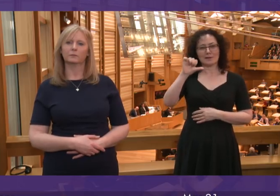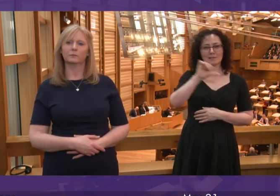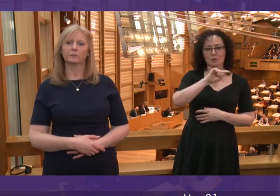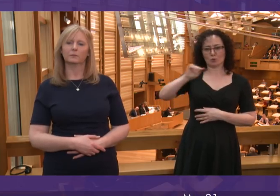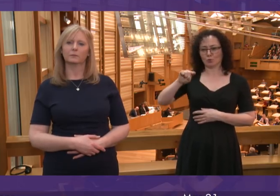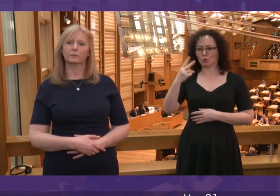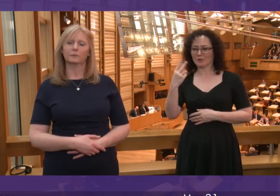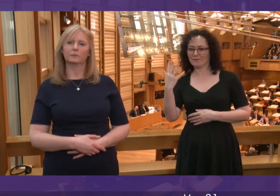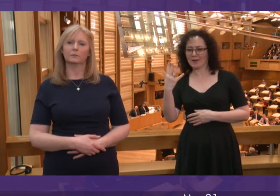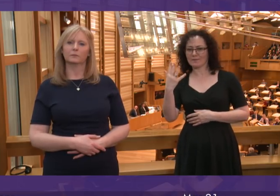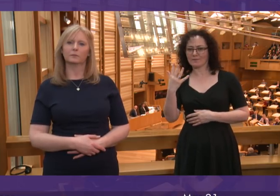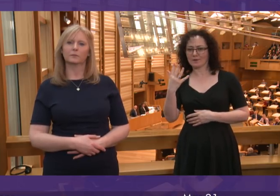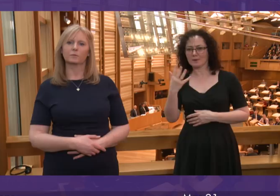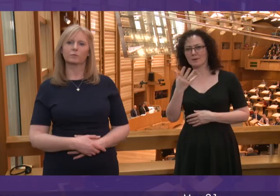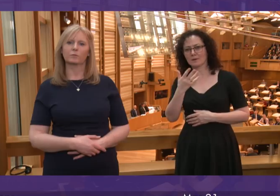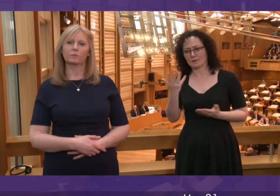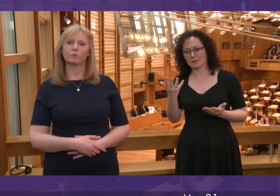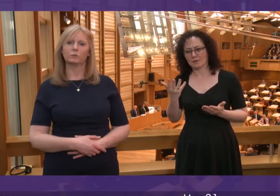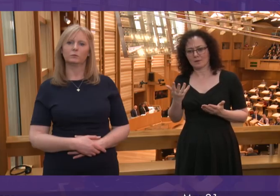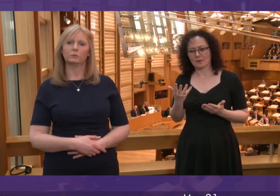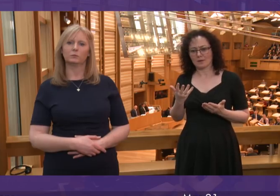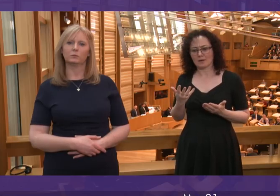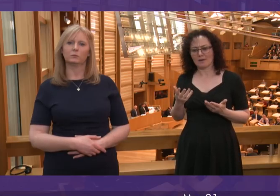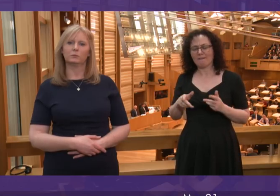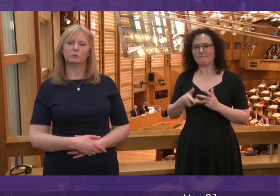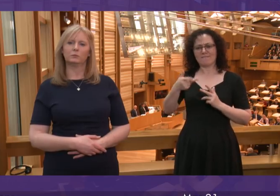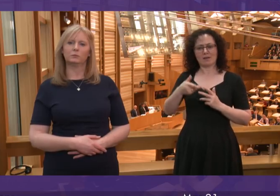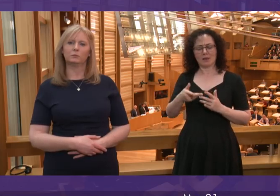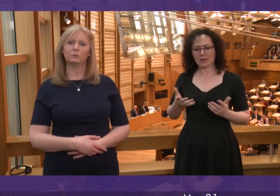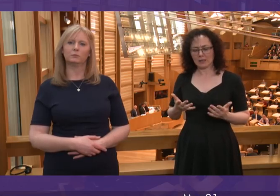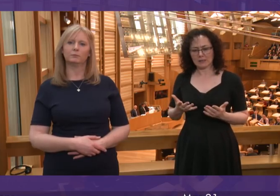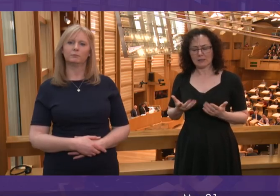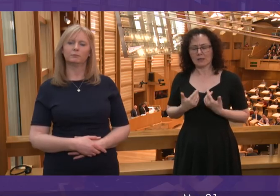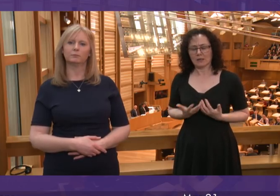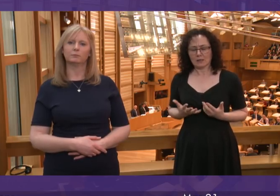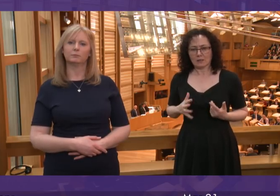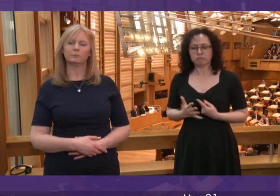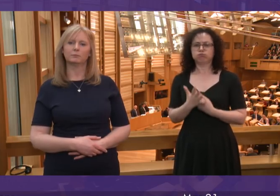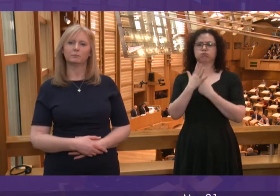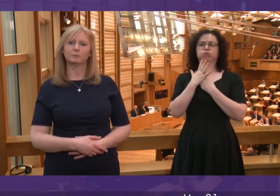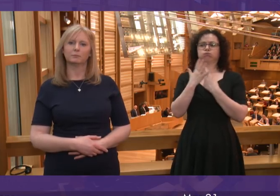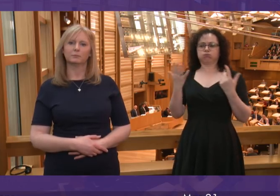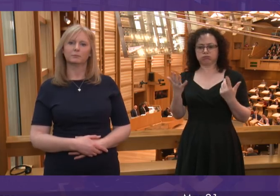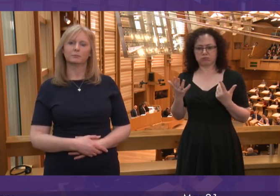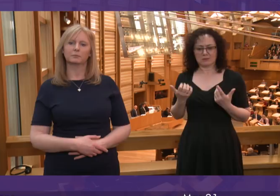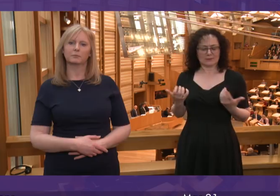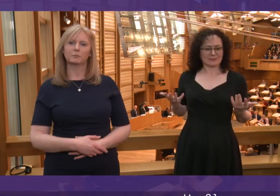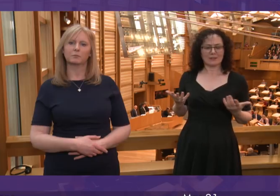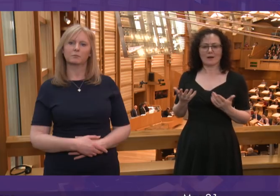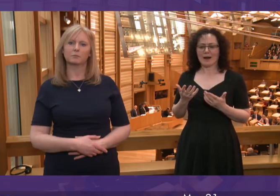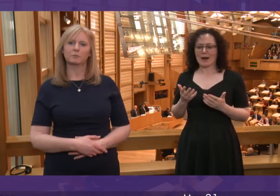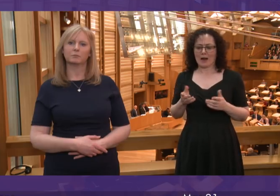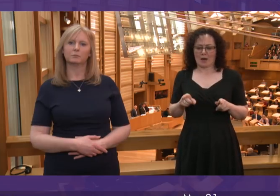believe that social media places, and I quote, overwhelming pressure on their age group, and that mental health referrals have increased by